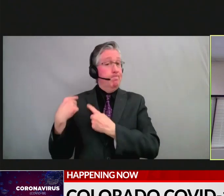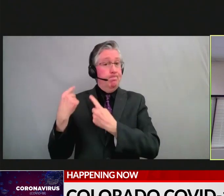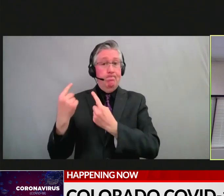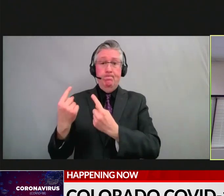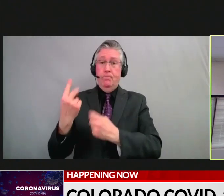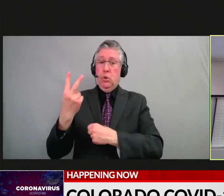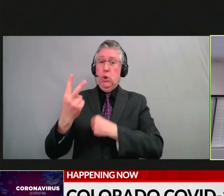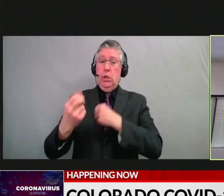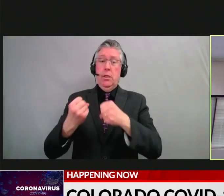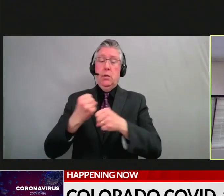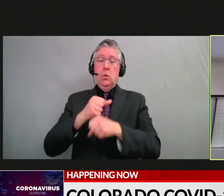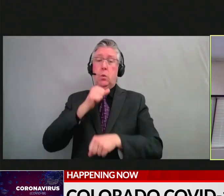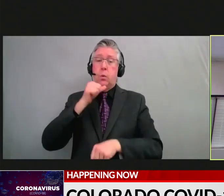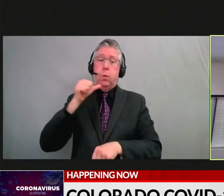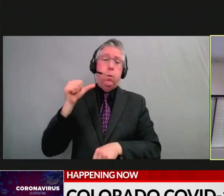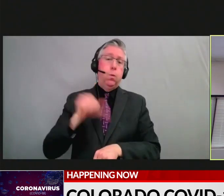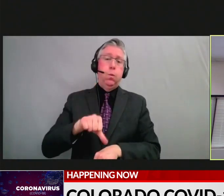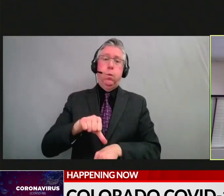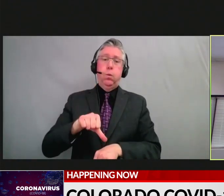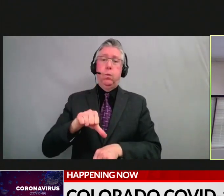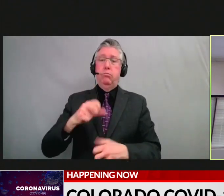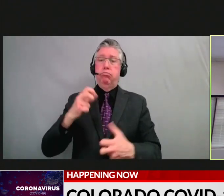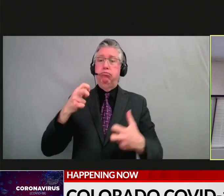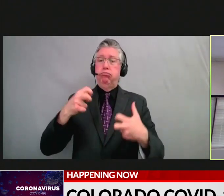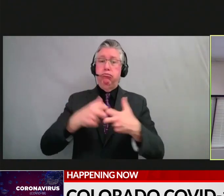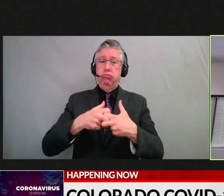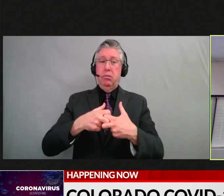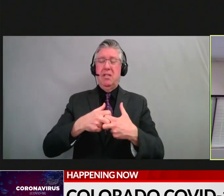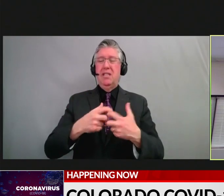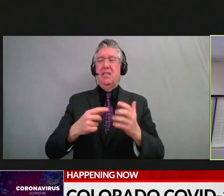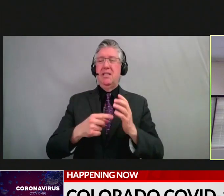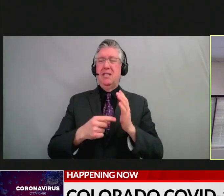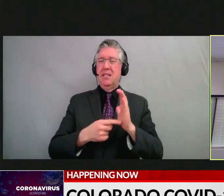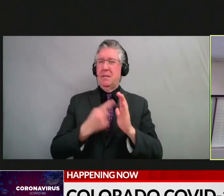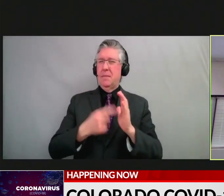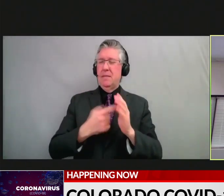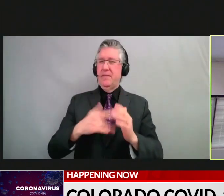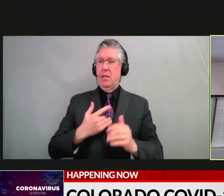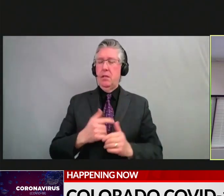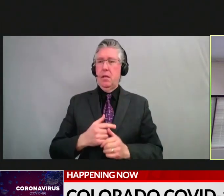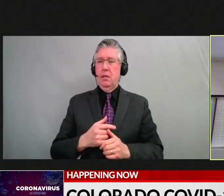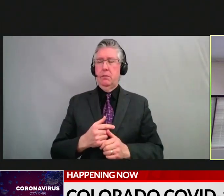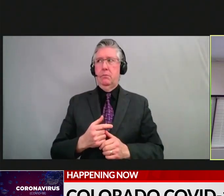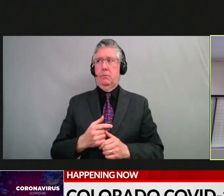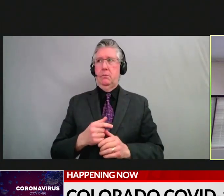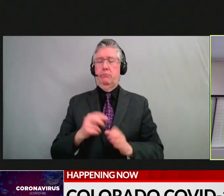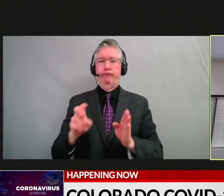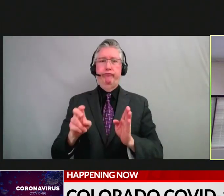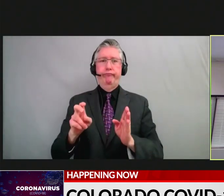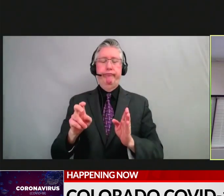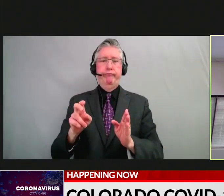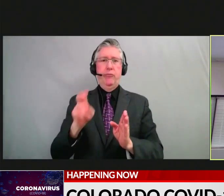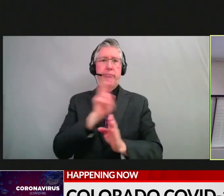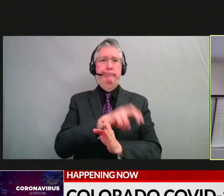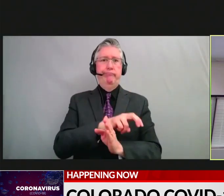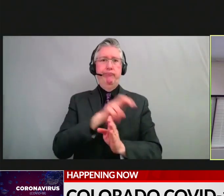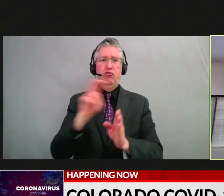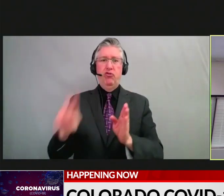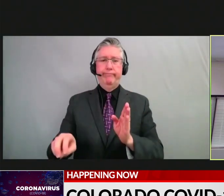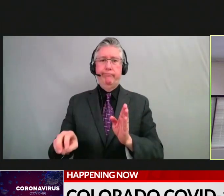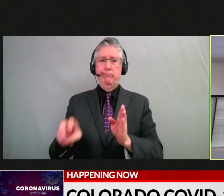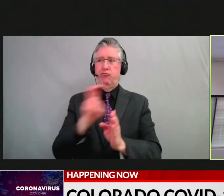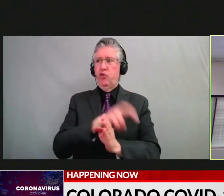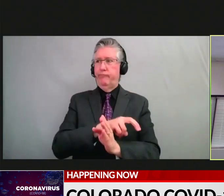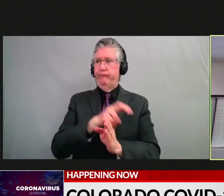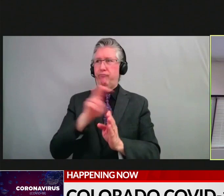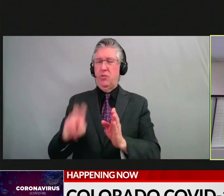difficult, that at times it has felt like a seesaw. And, you know, we all have a case of whiplash as we try to